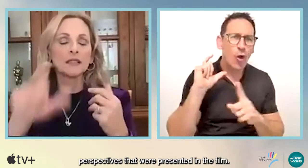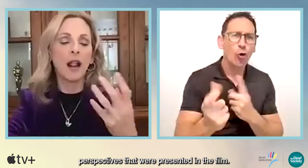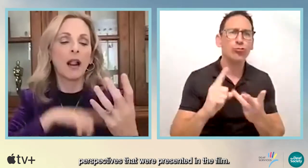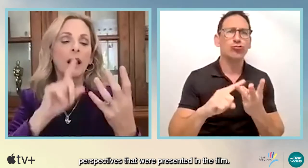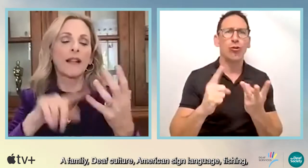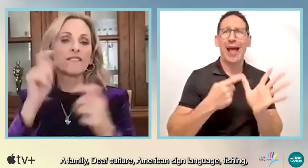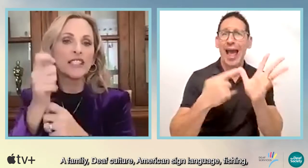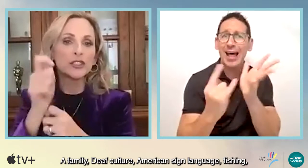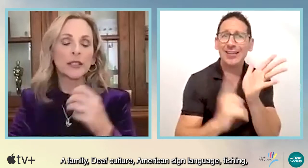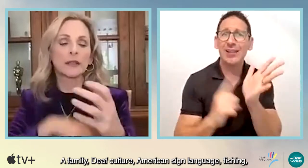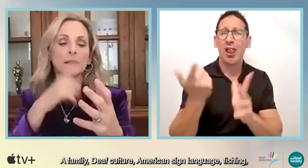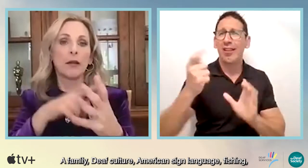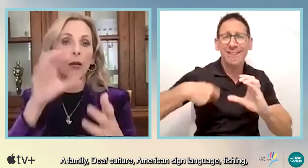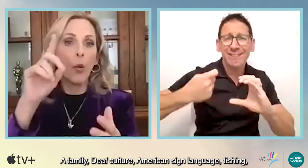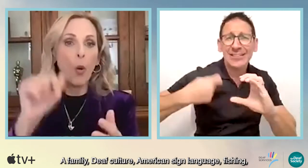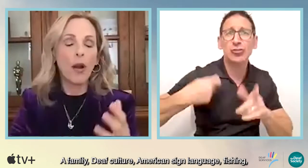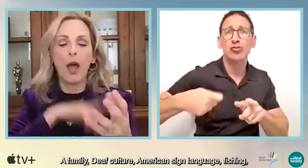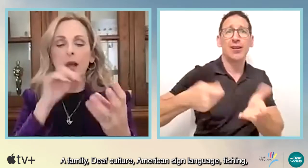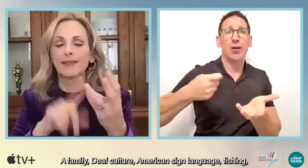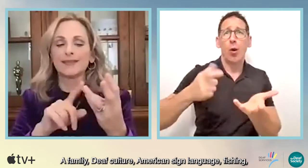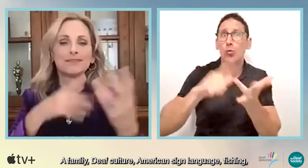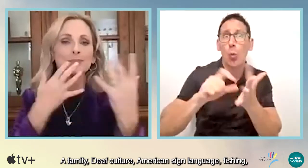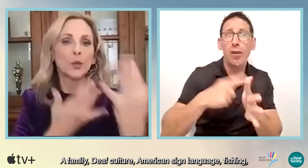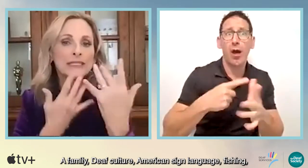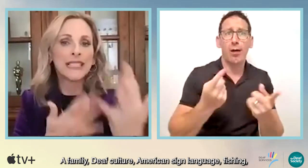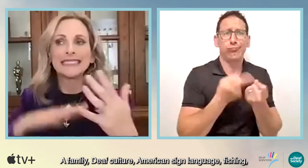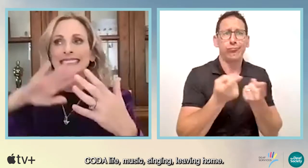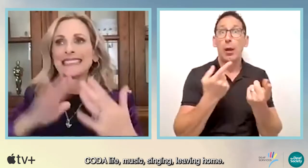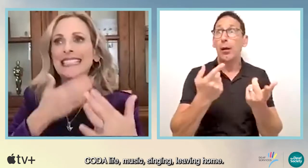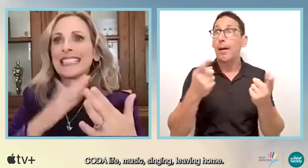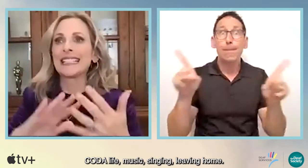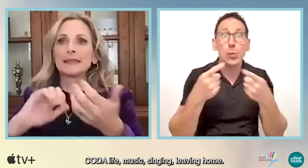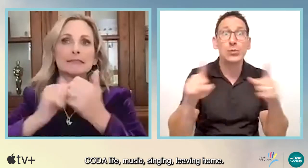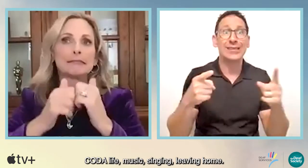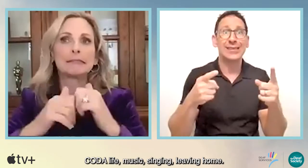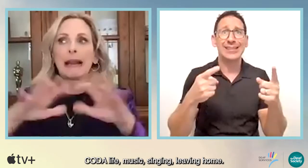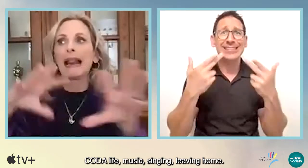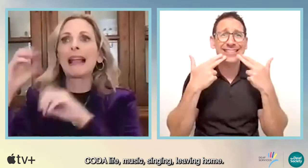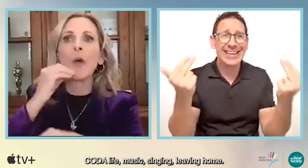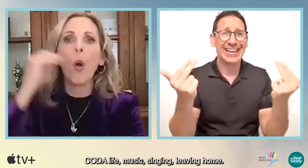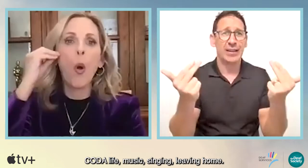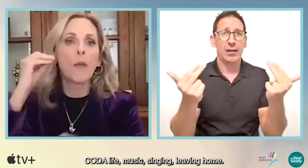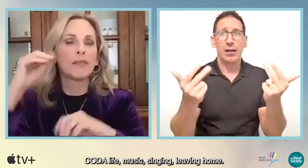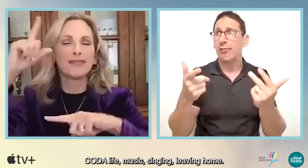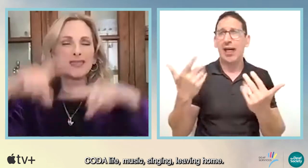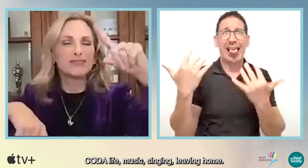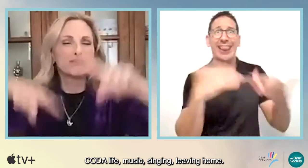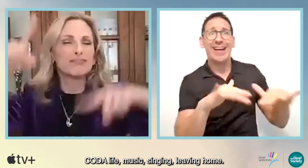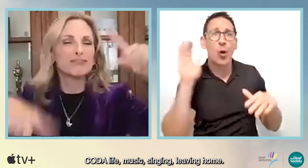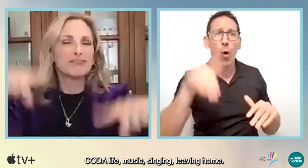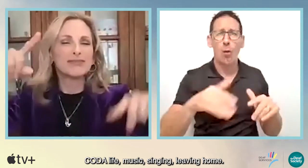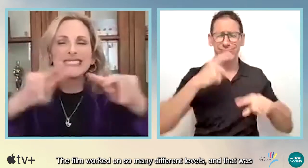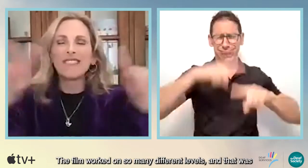culture, American sign language, fishing, Coda life, music, singing, leaving home.